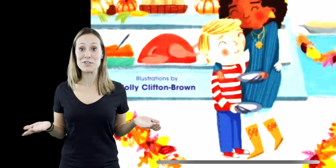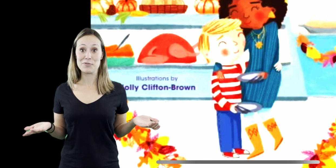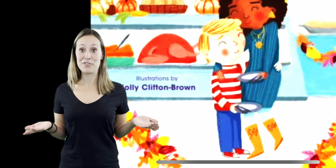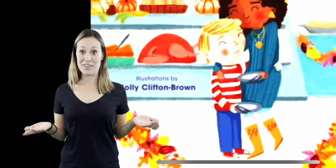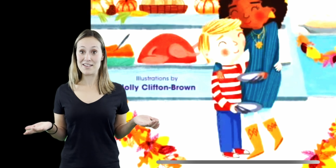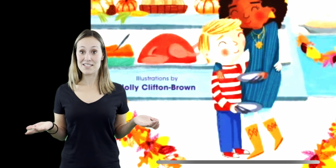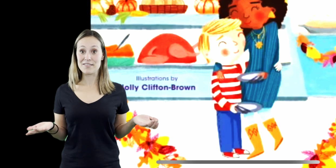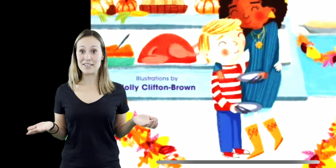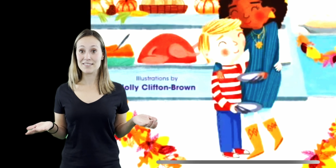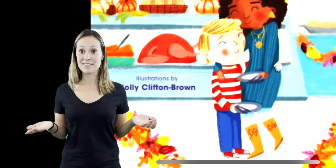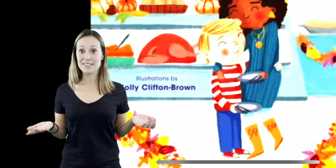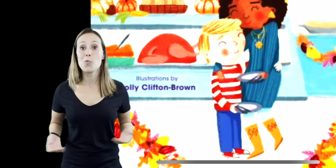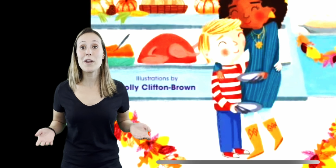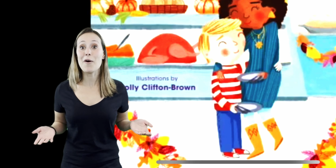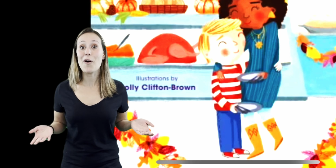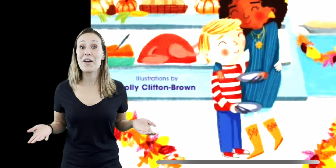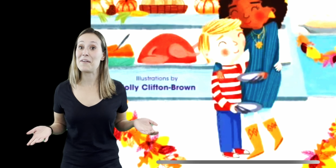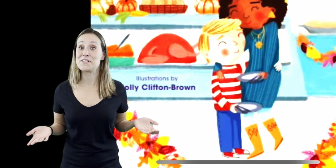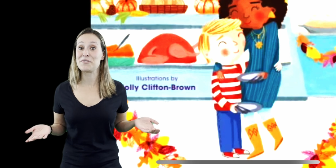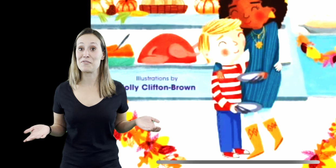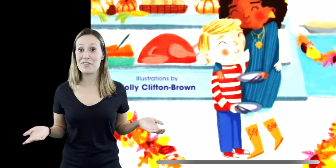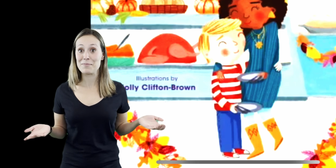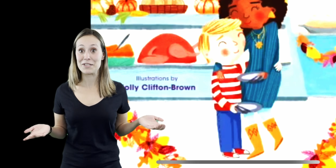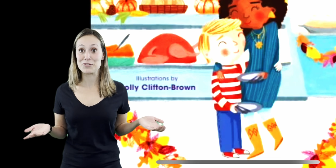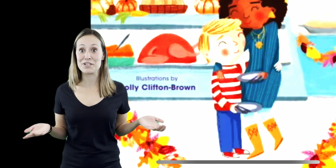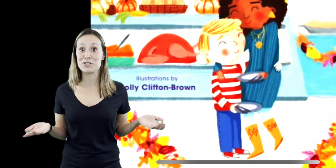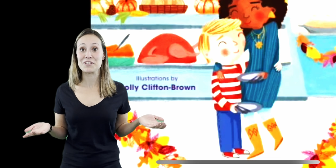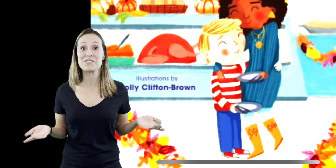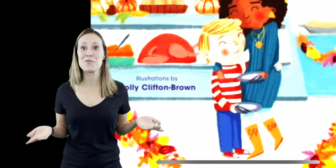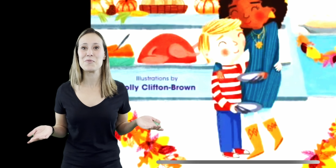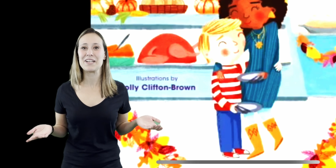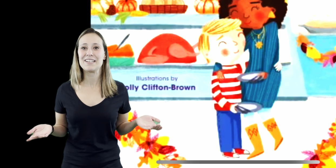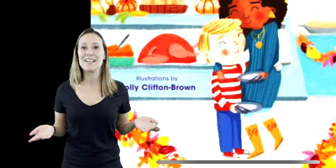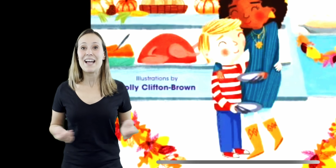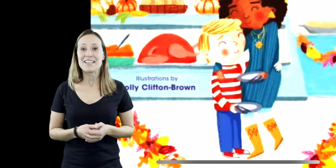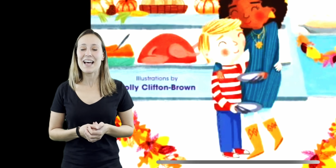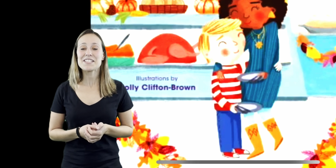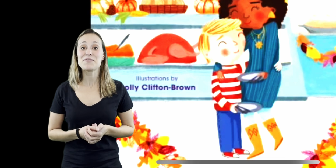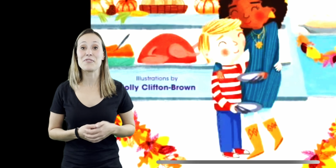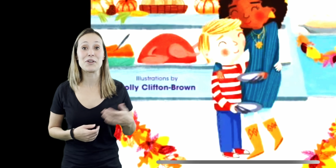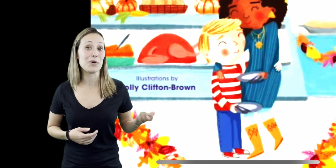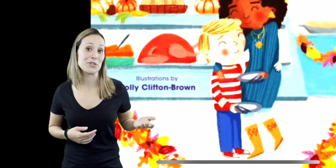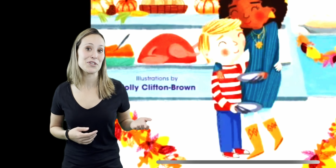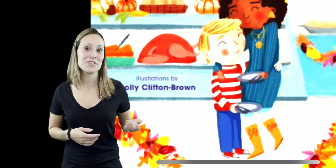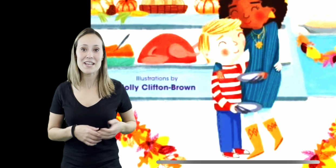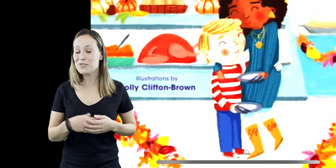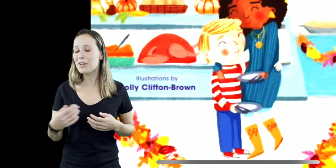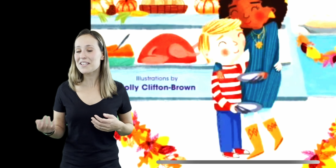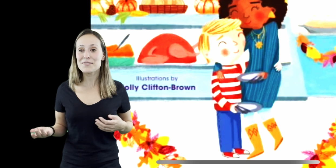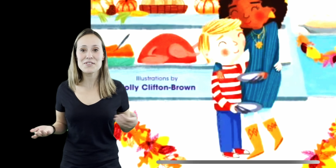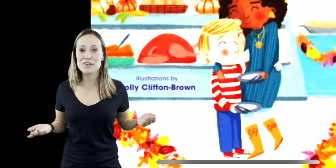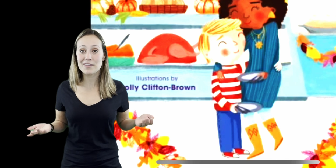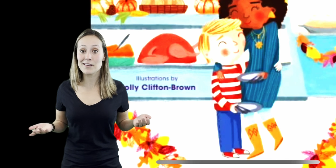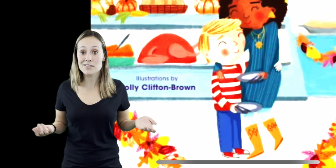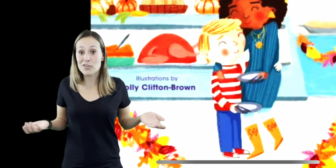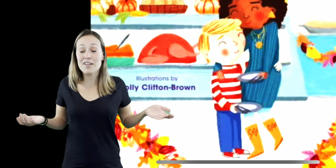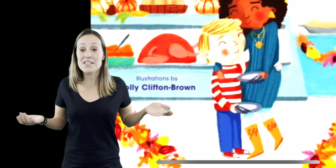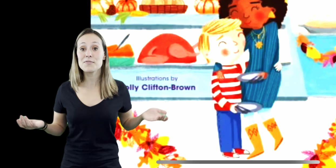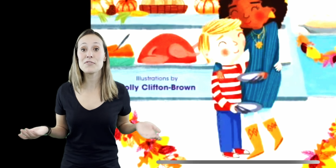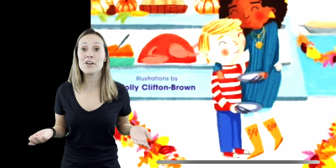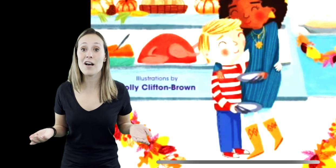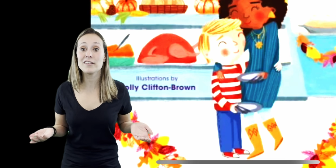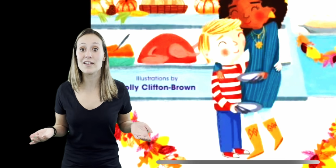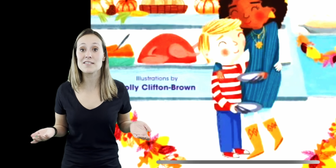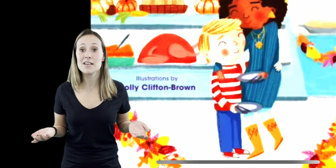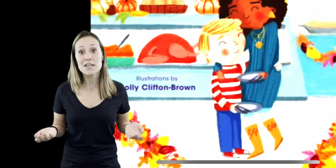family do for Thanksgiving? We all have different family traditions, don't we? Lots of different cultures do lots of different things for